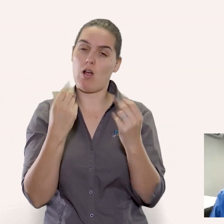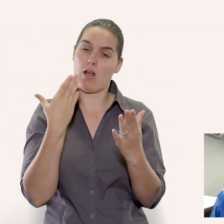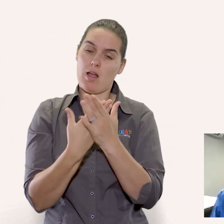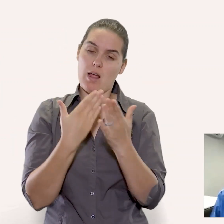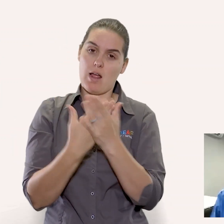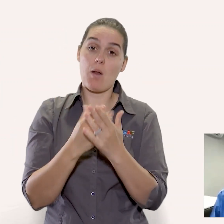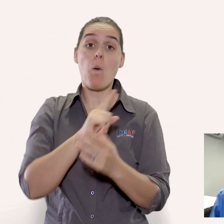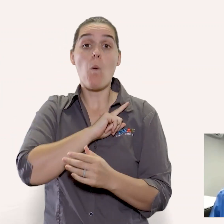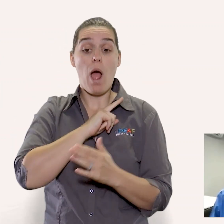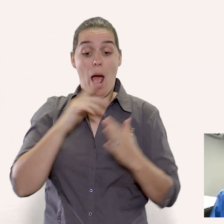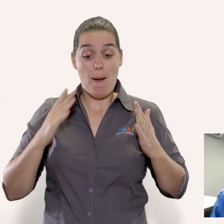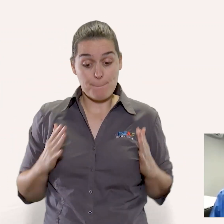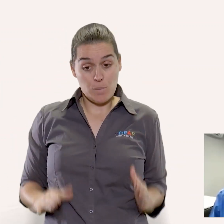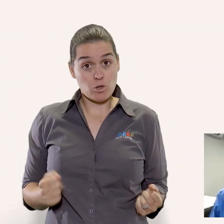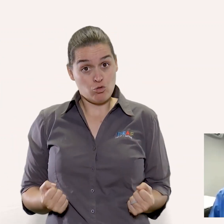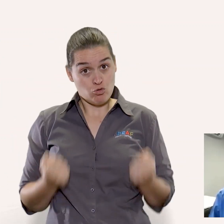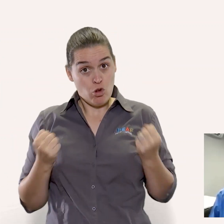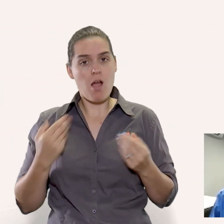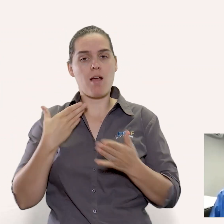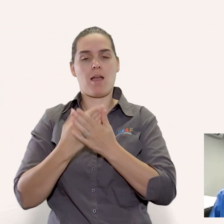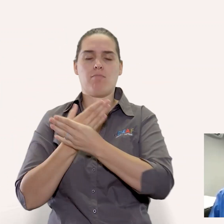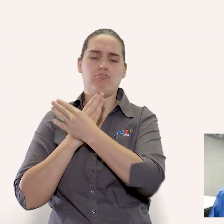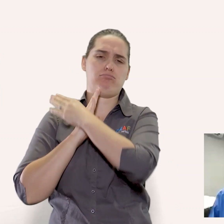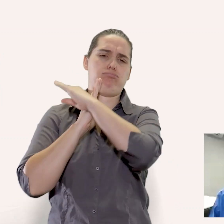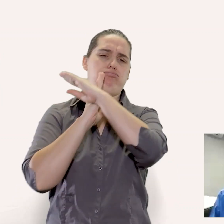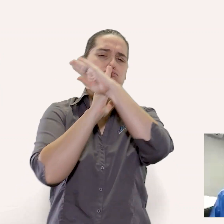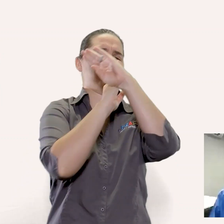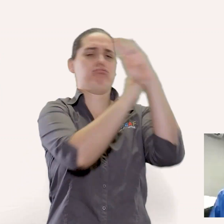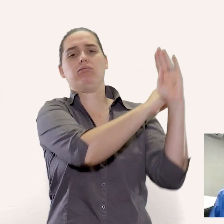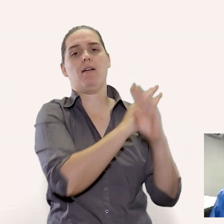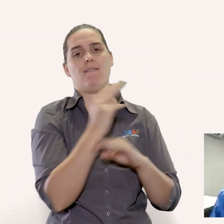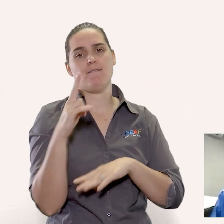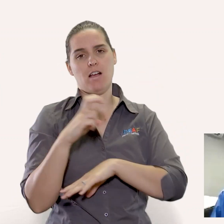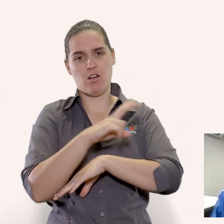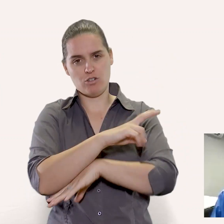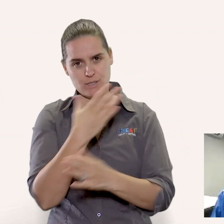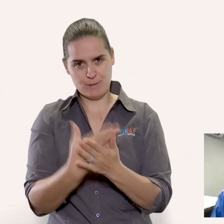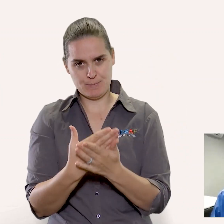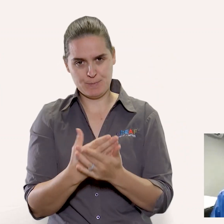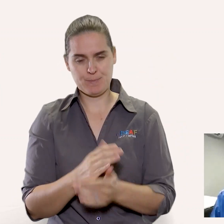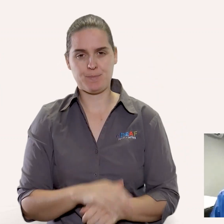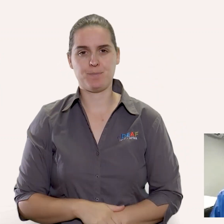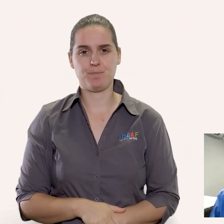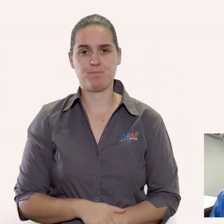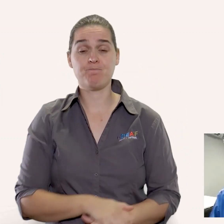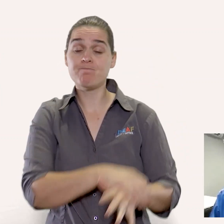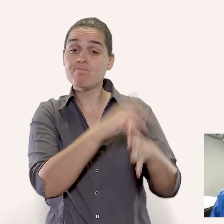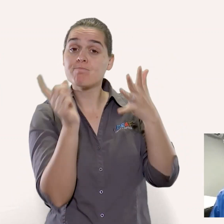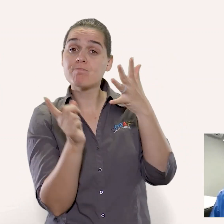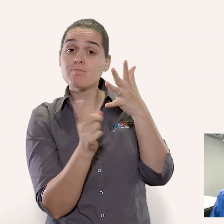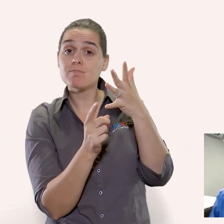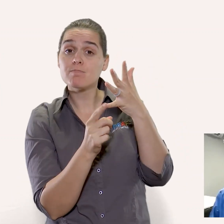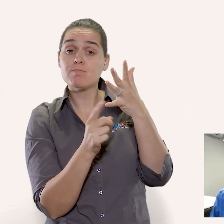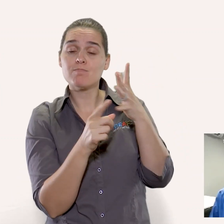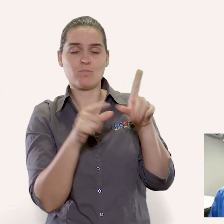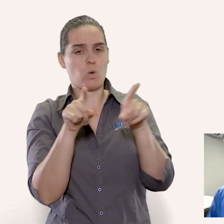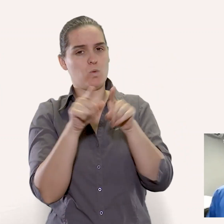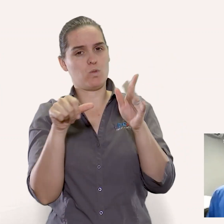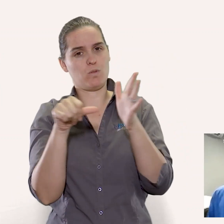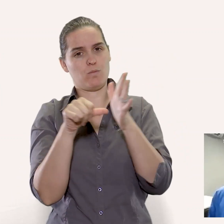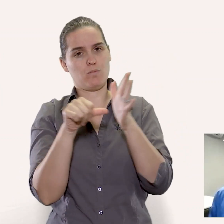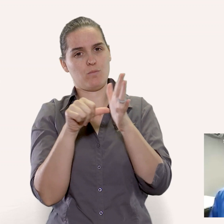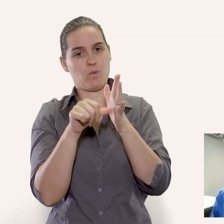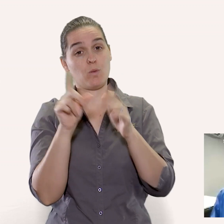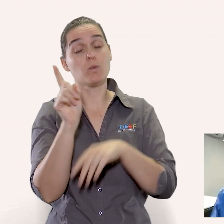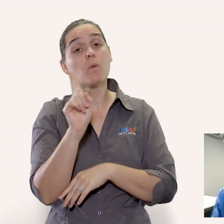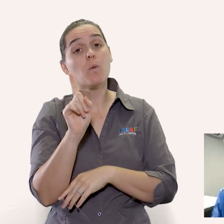defenses against viruses the flu virus the corona virus you can just group them together all right another one that you knew